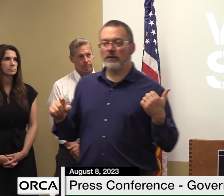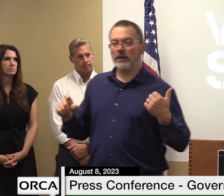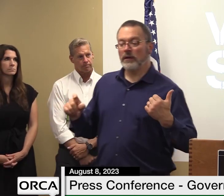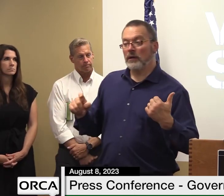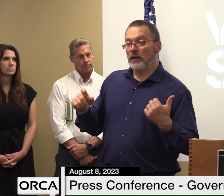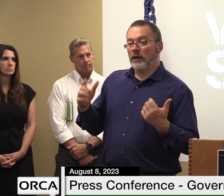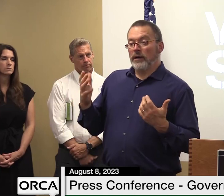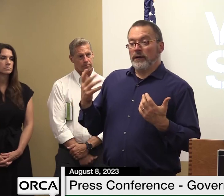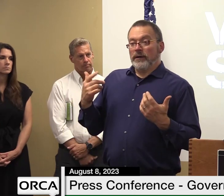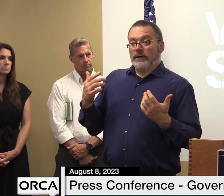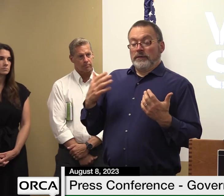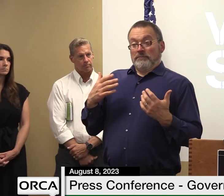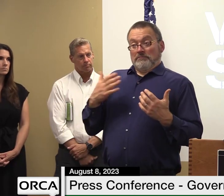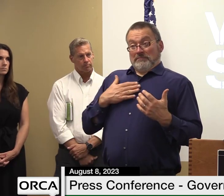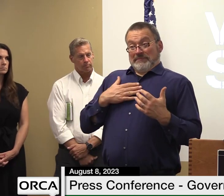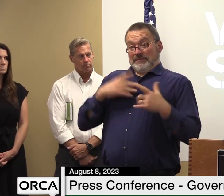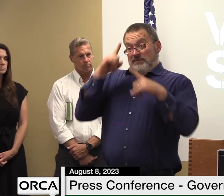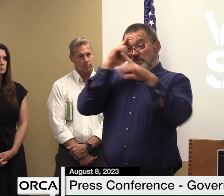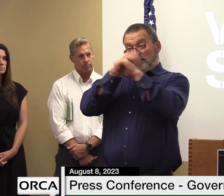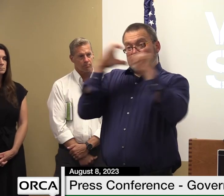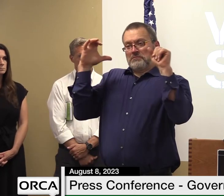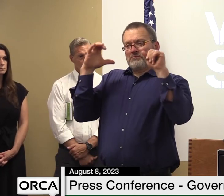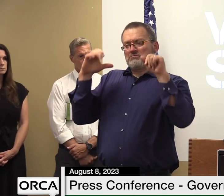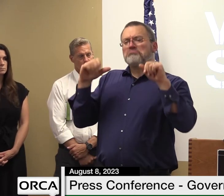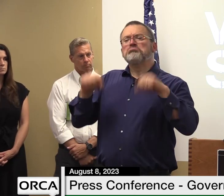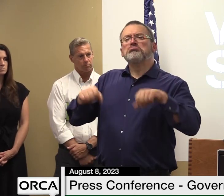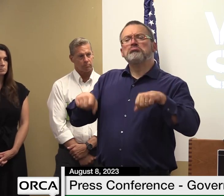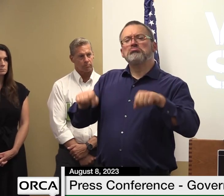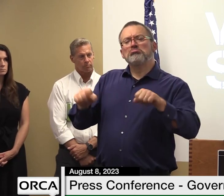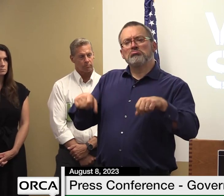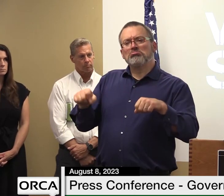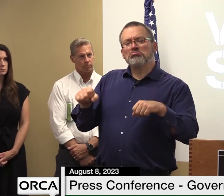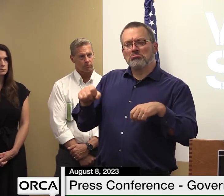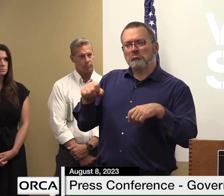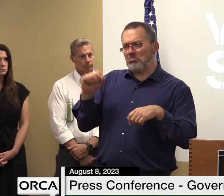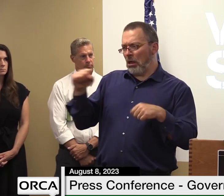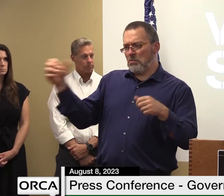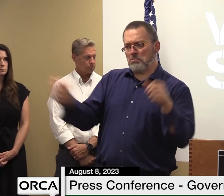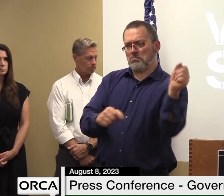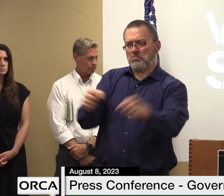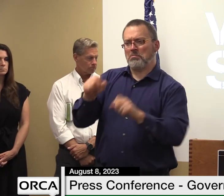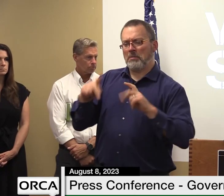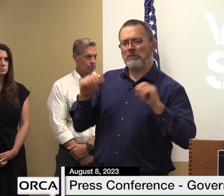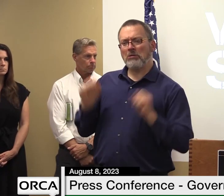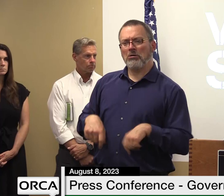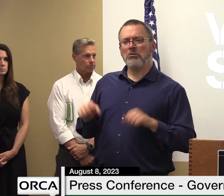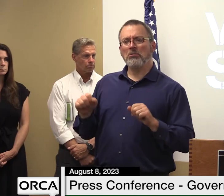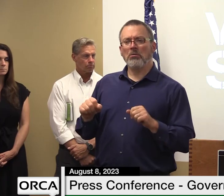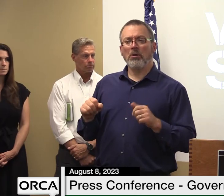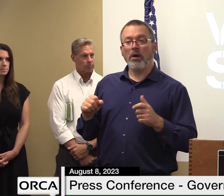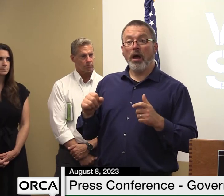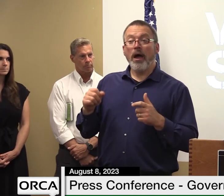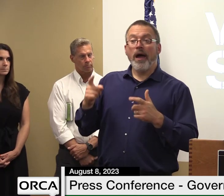i think it that it will um it's going to the duration is going to be longer i think in the recovery